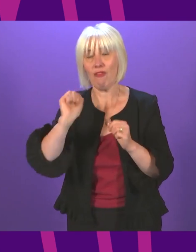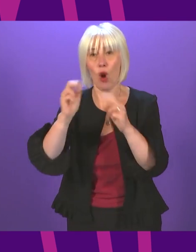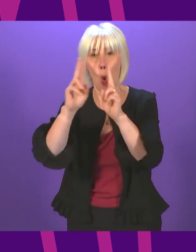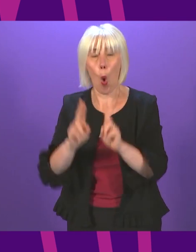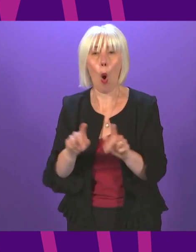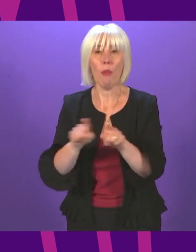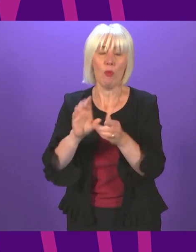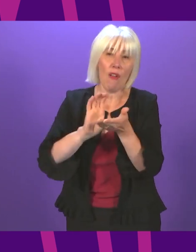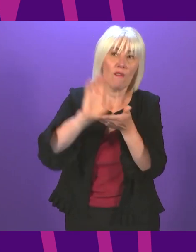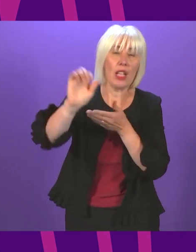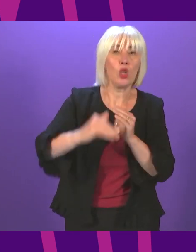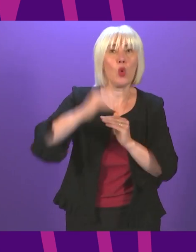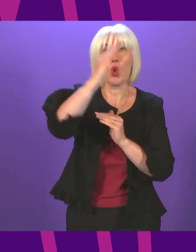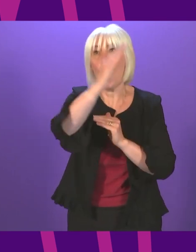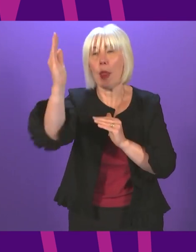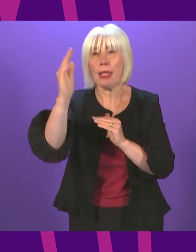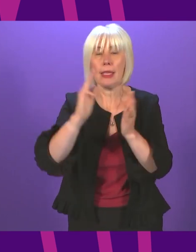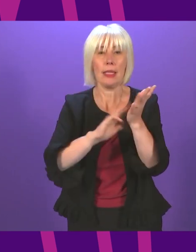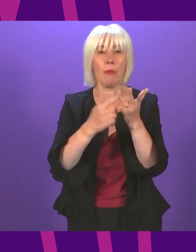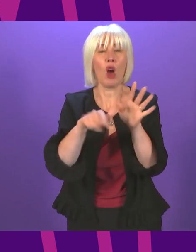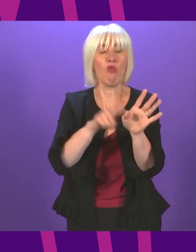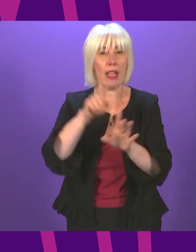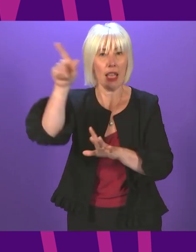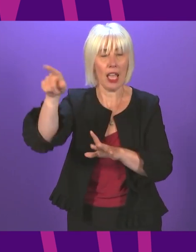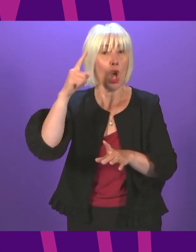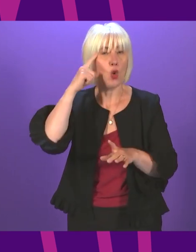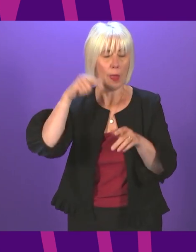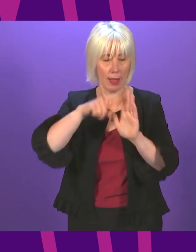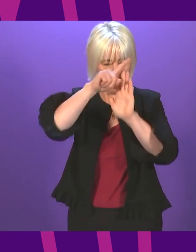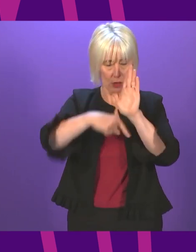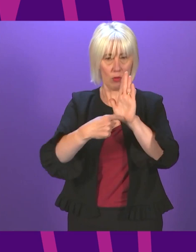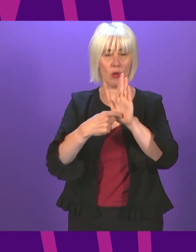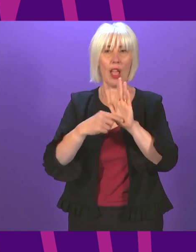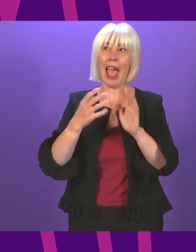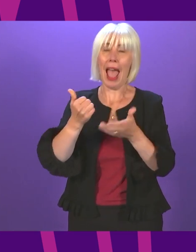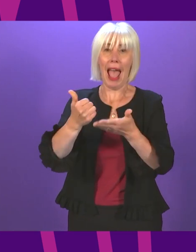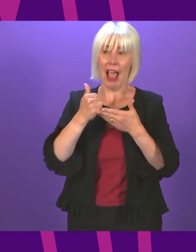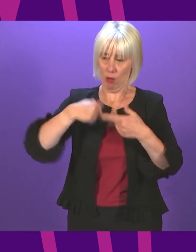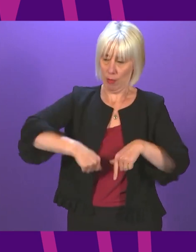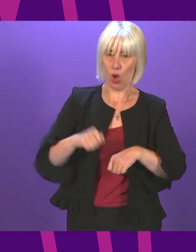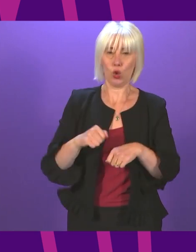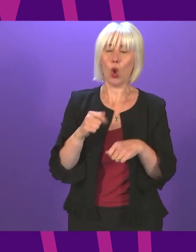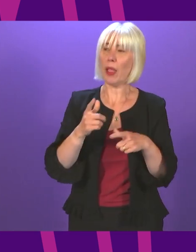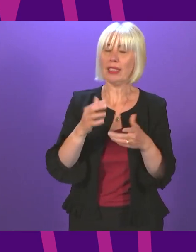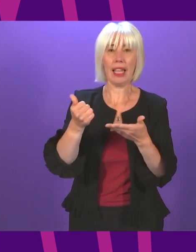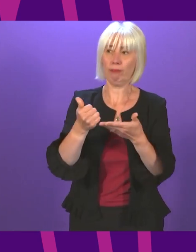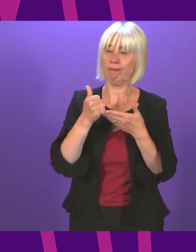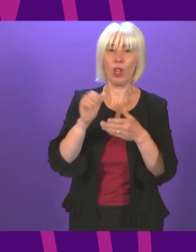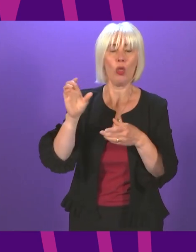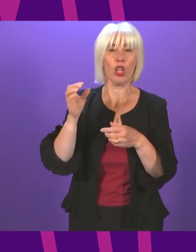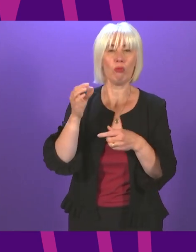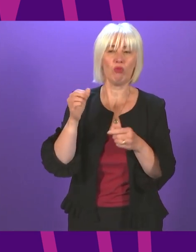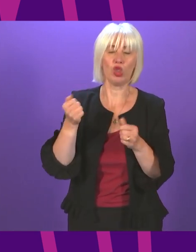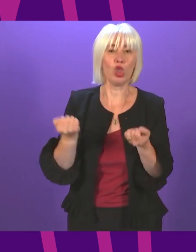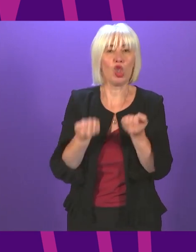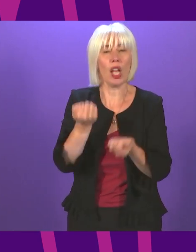Can I ask the First Minister does she agree this programme will help Scotland grasp the economic opportunities of the just transition creating new